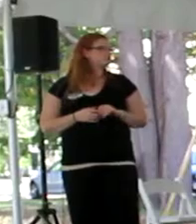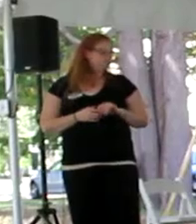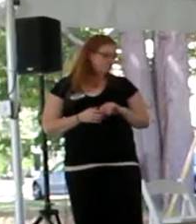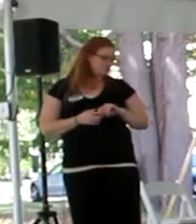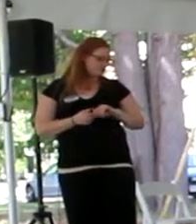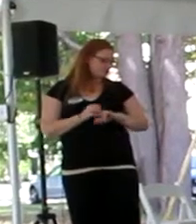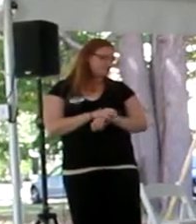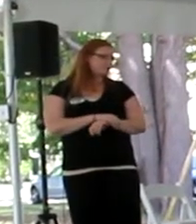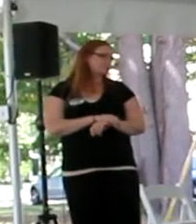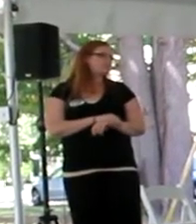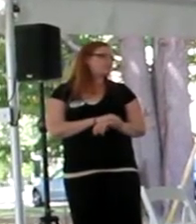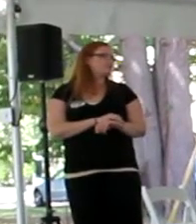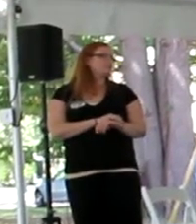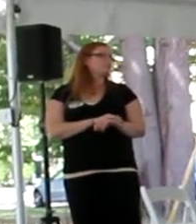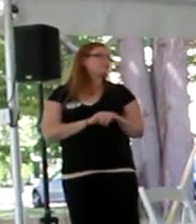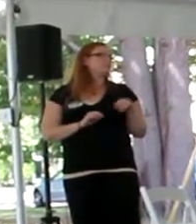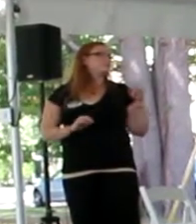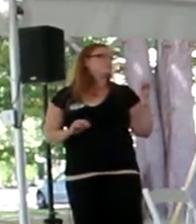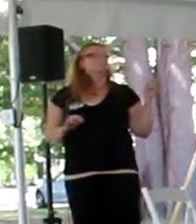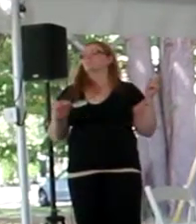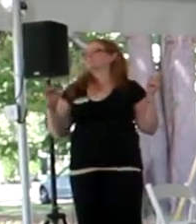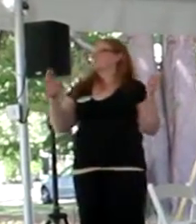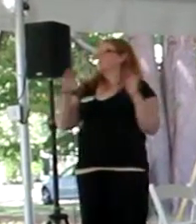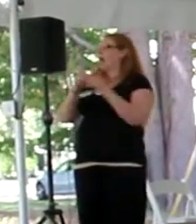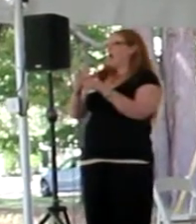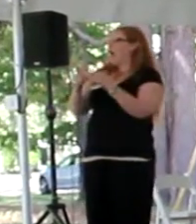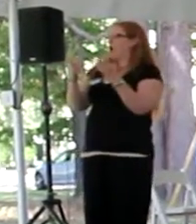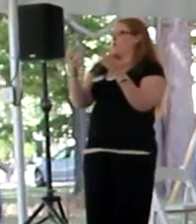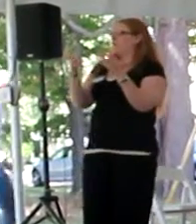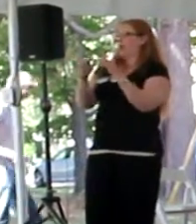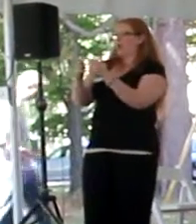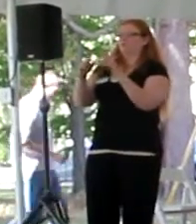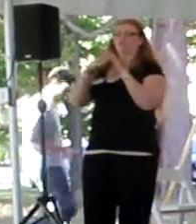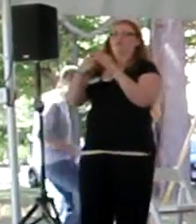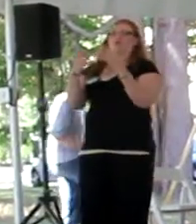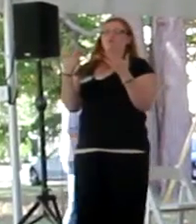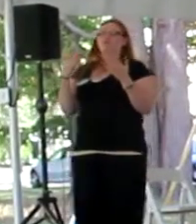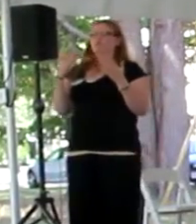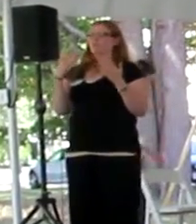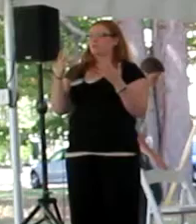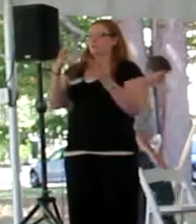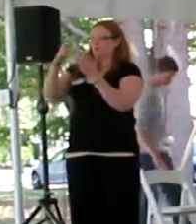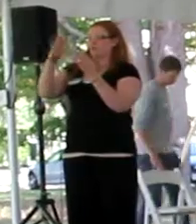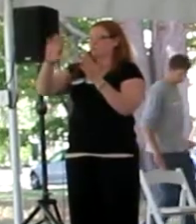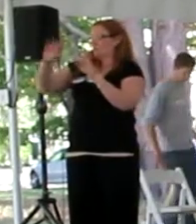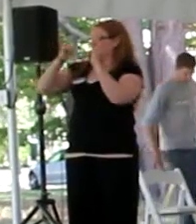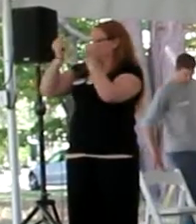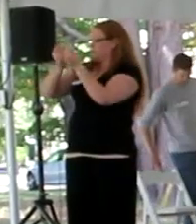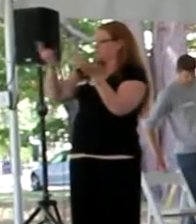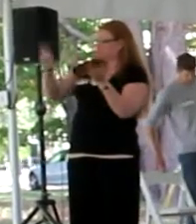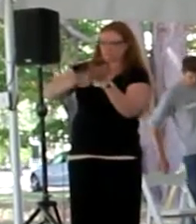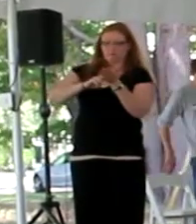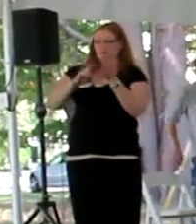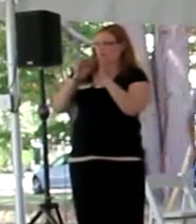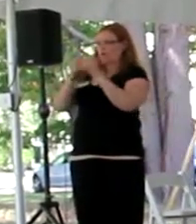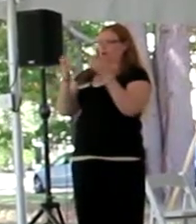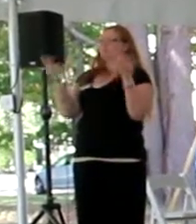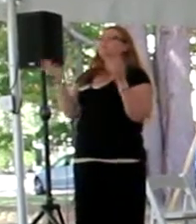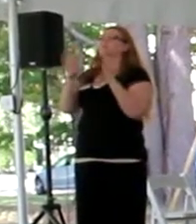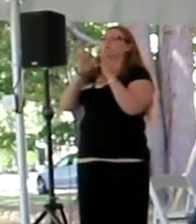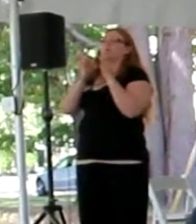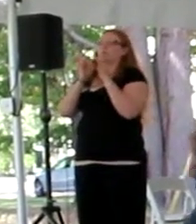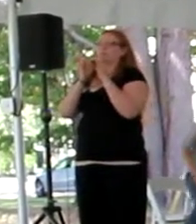All right, so this is why we're all here. How do we get started? How are you going to register your routine? Well, you're going to register your routine online.